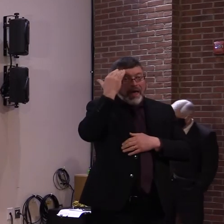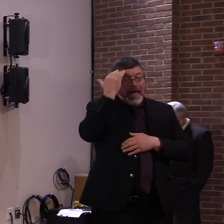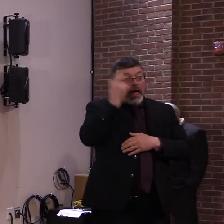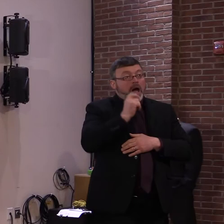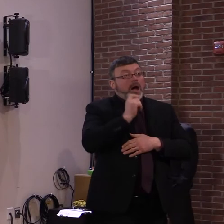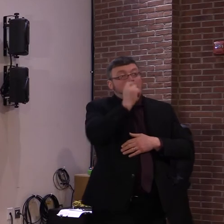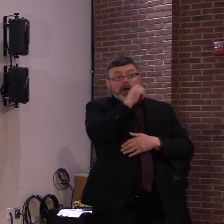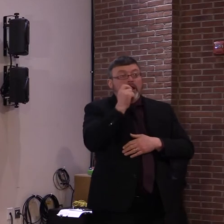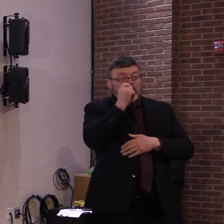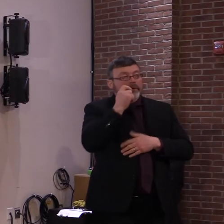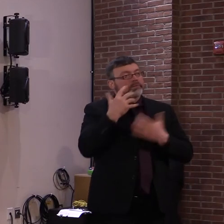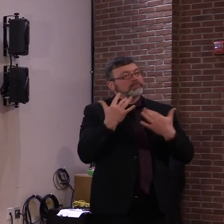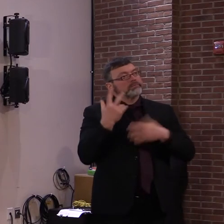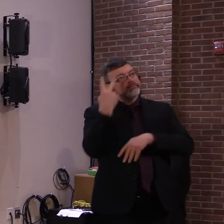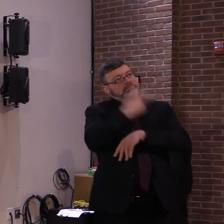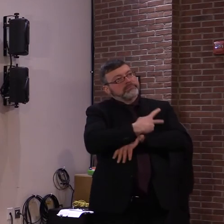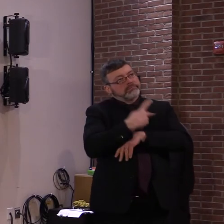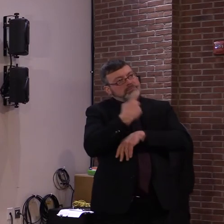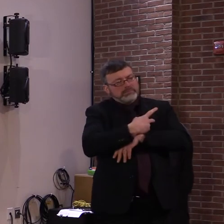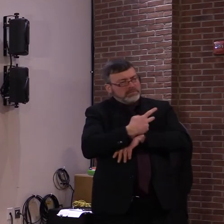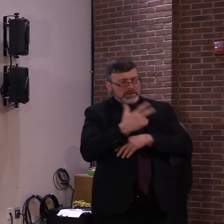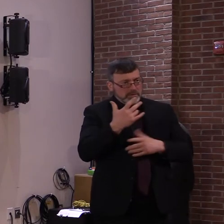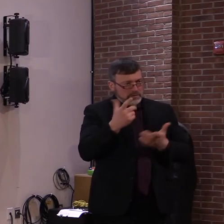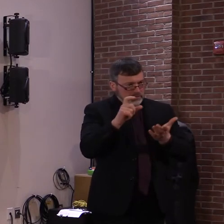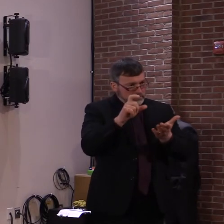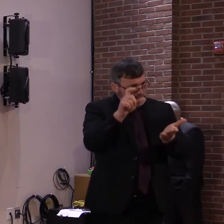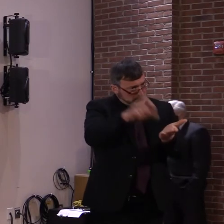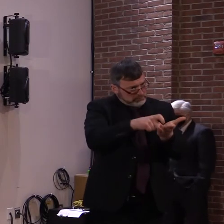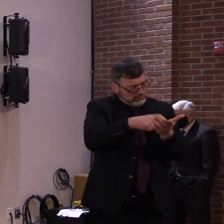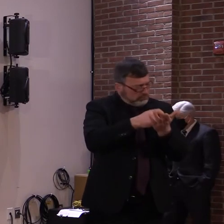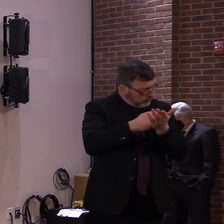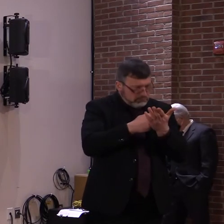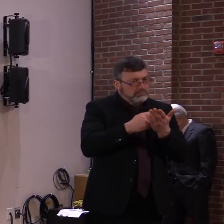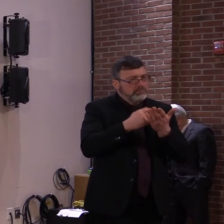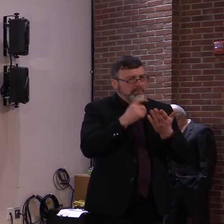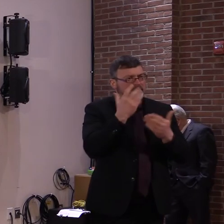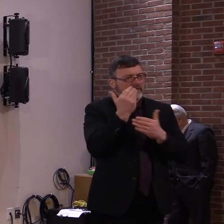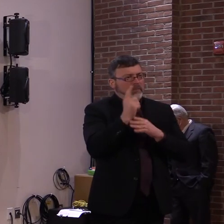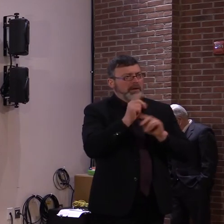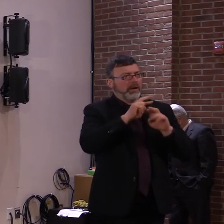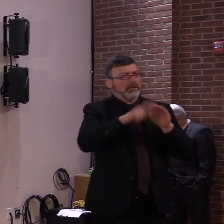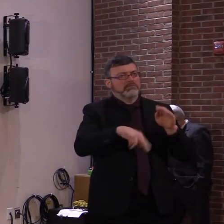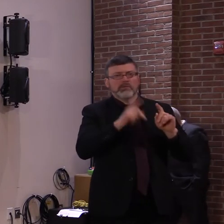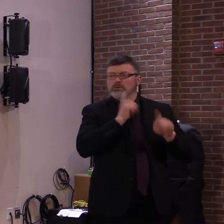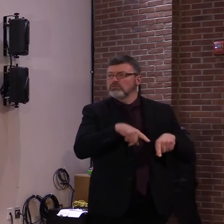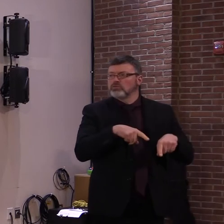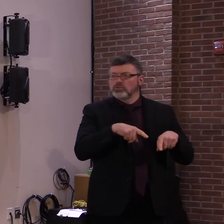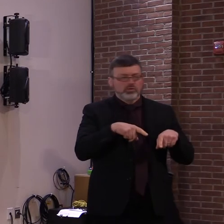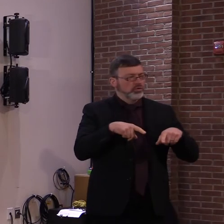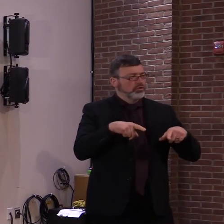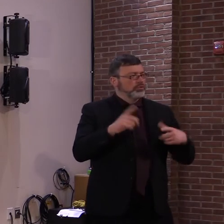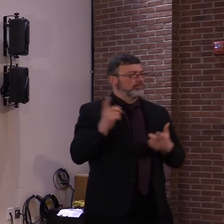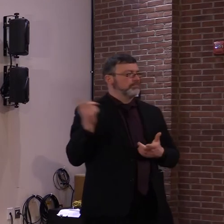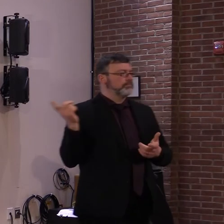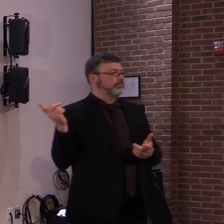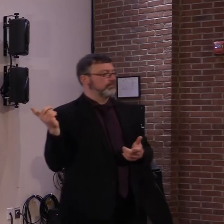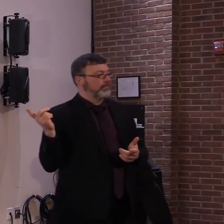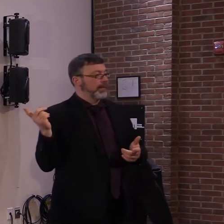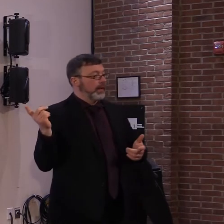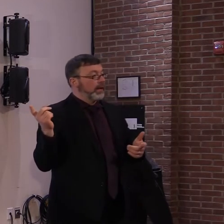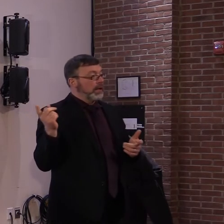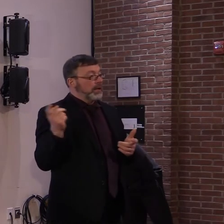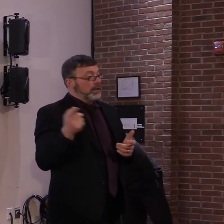lockdowns and, uh, open up businesses. Yeah, I, from my standpoint, I think they are going to be part of the future,